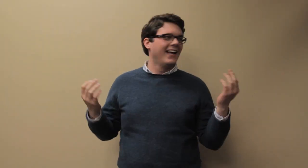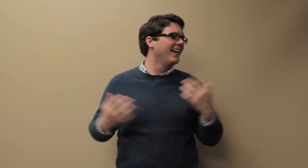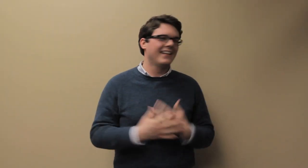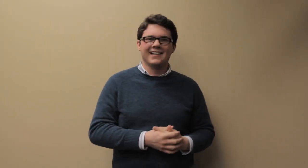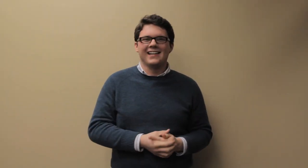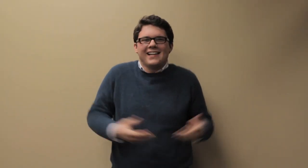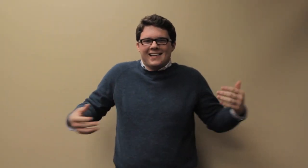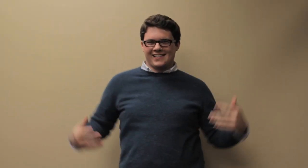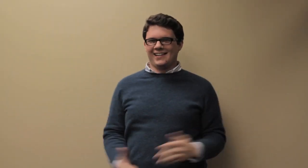That's all.